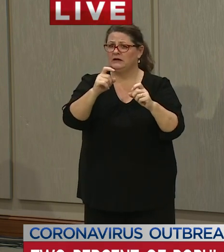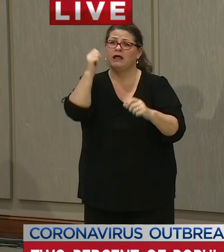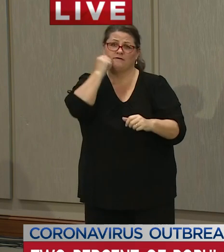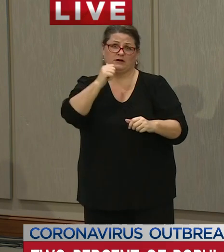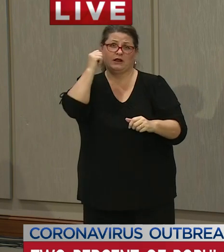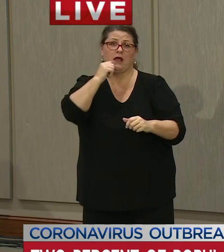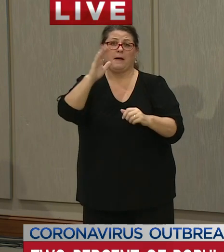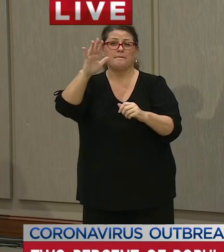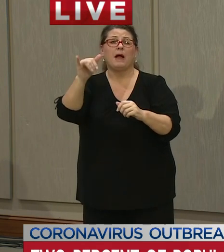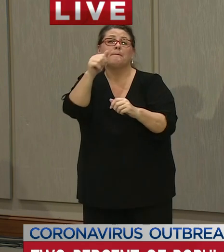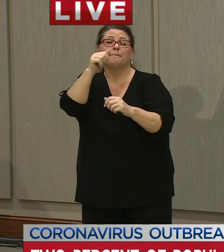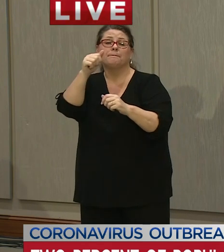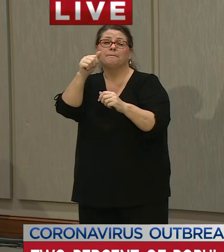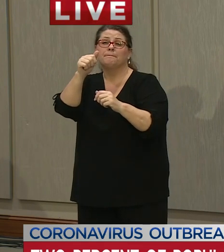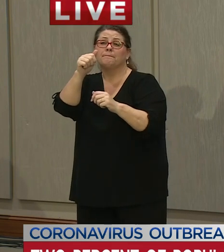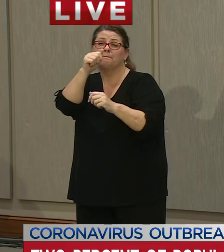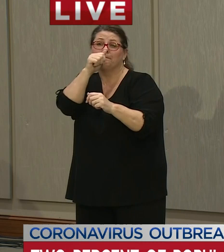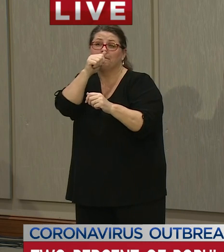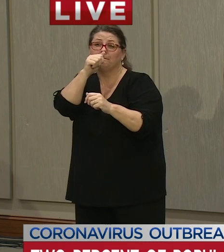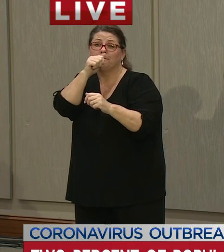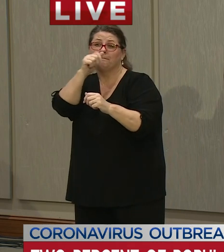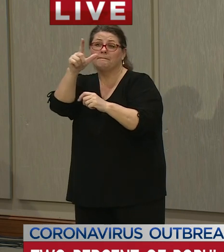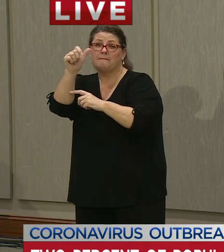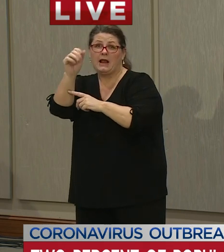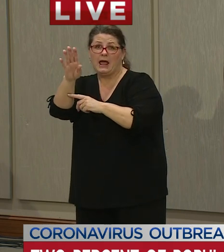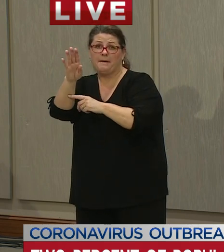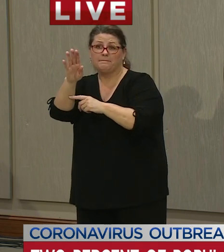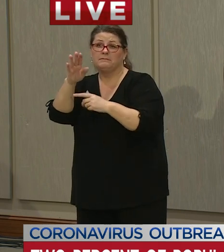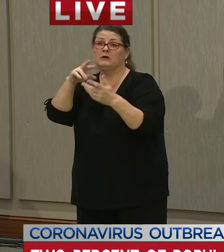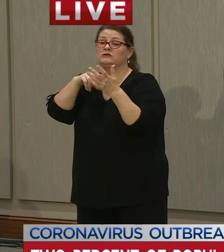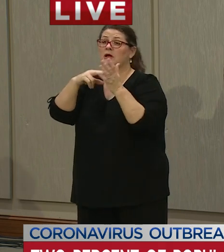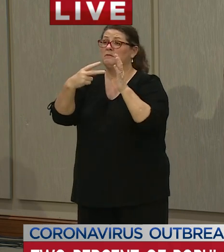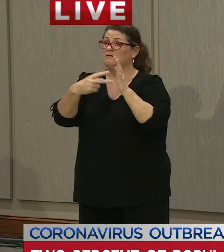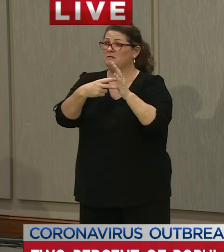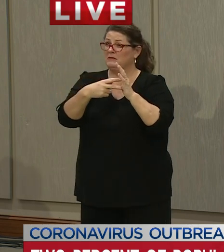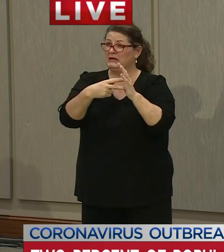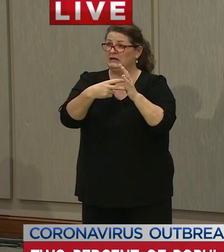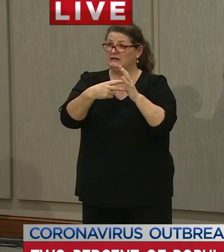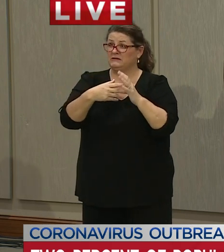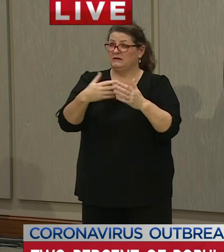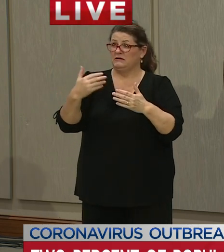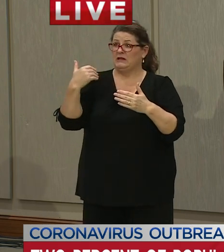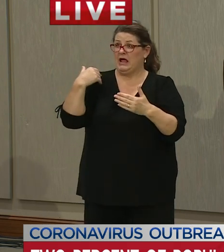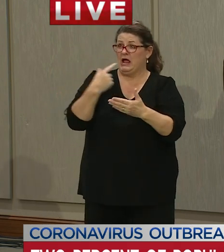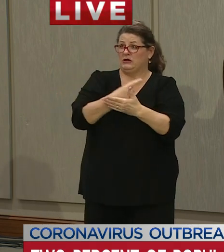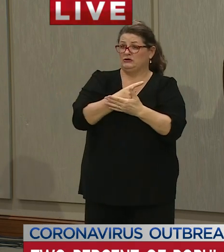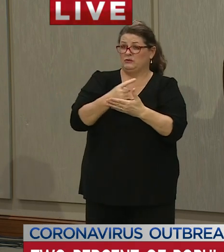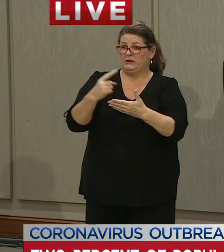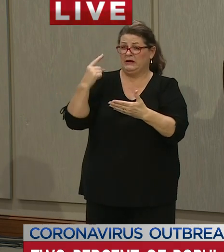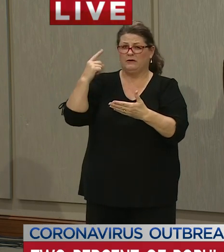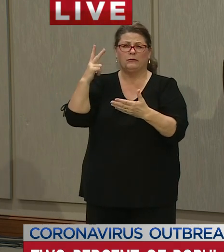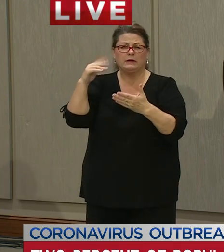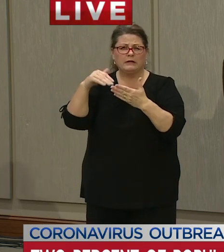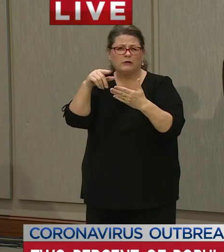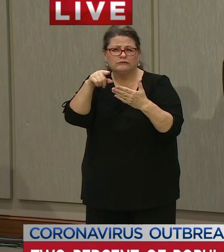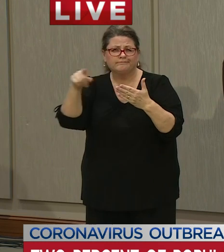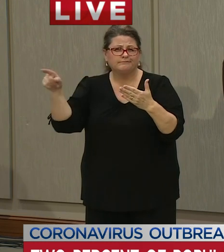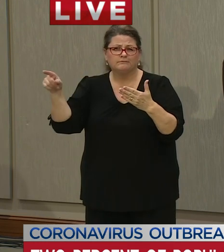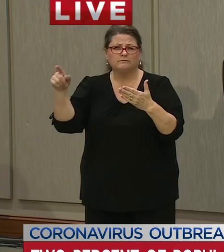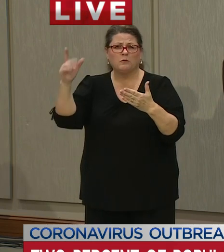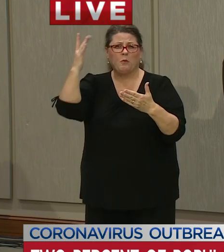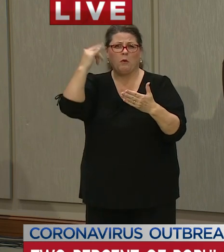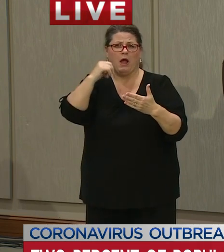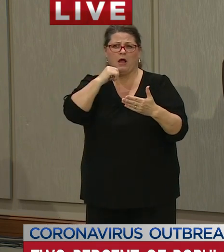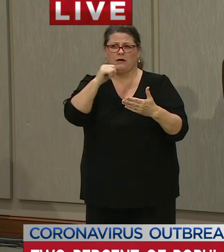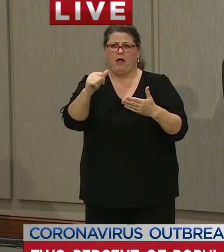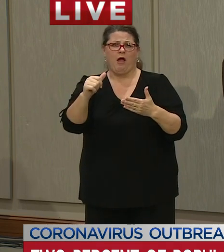the private labs we're reporting between two thousand and thirty five hundred tests per day over the last week what's why aren't we at that